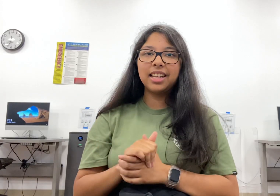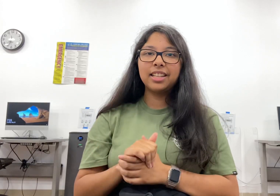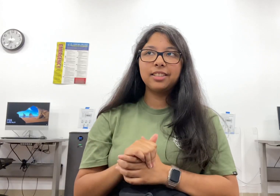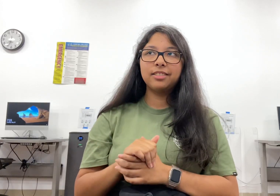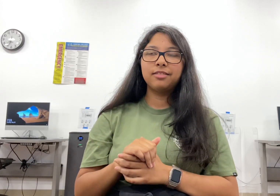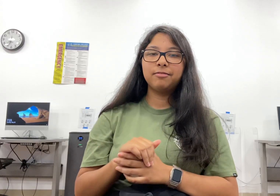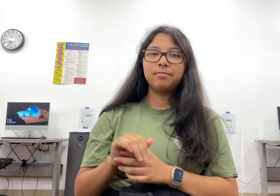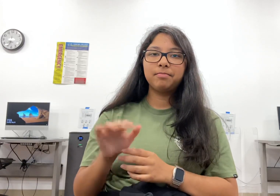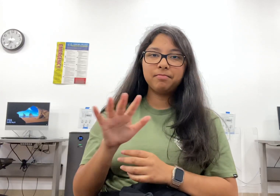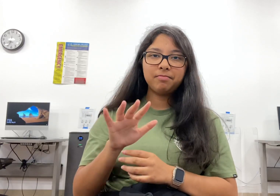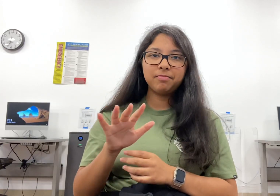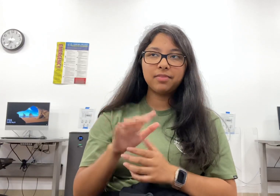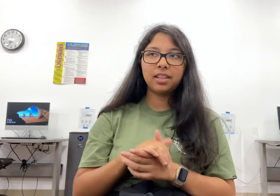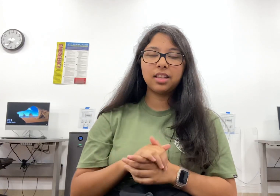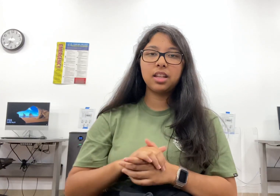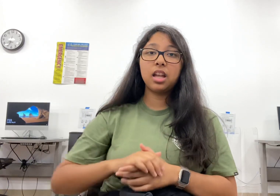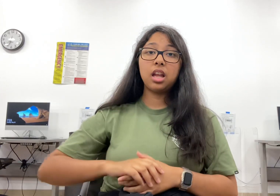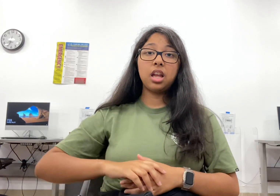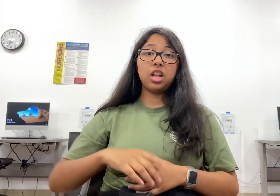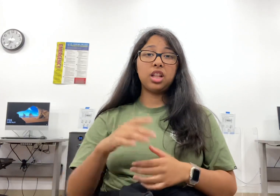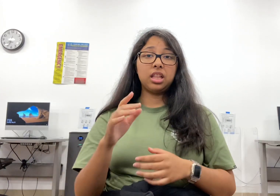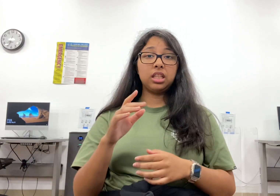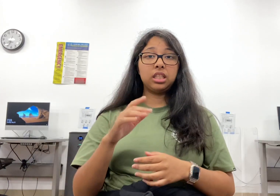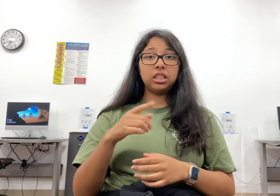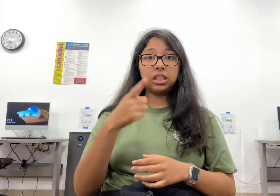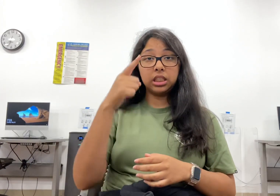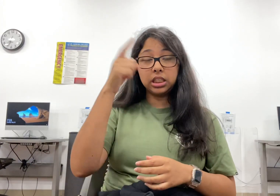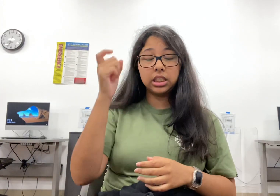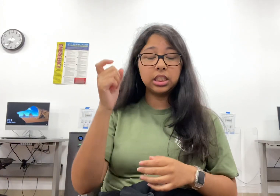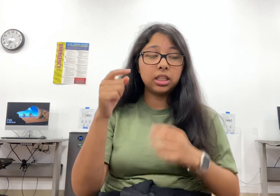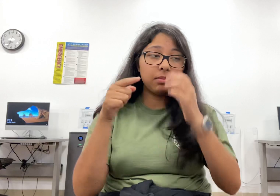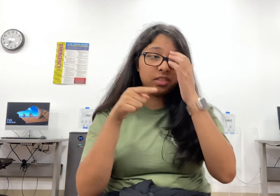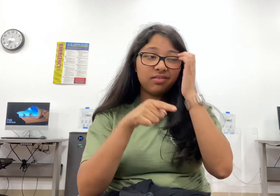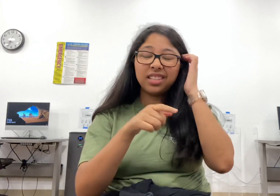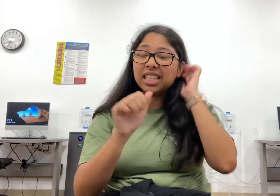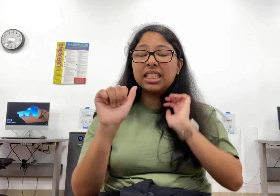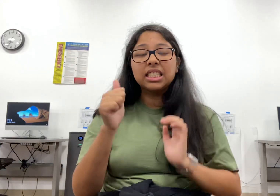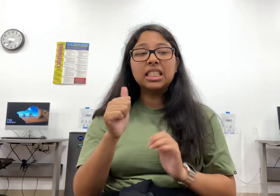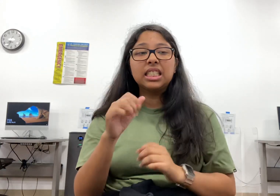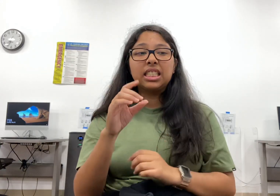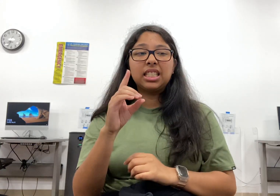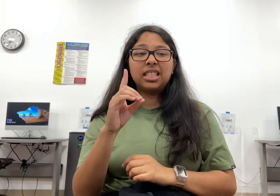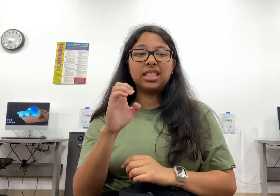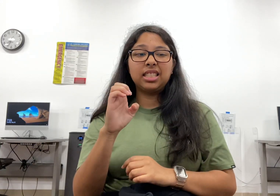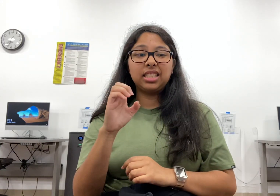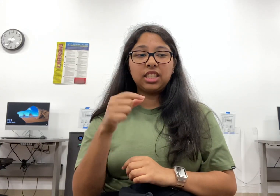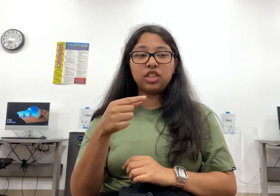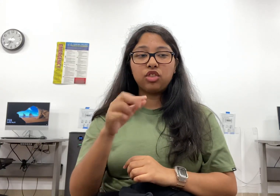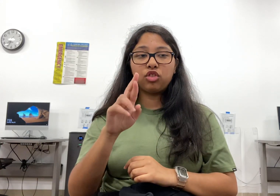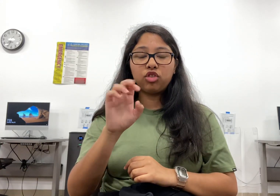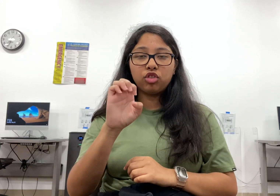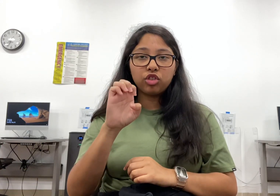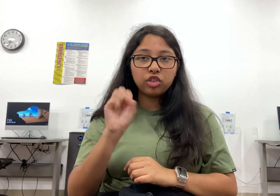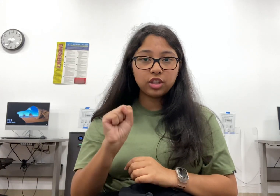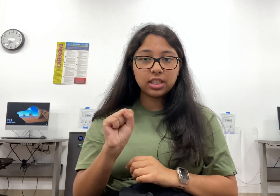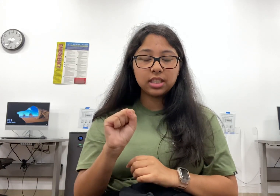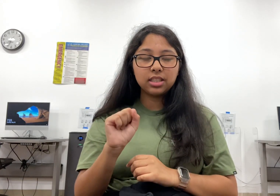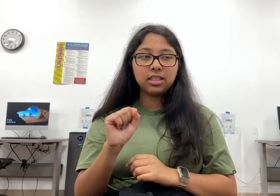mainland due to cool ocean breezes. During the winter, temperatures